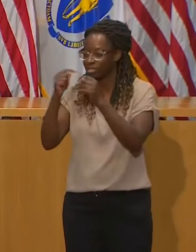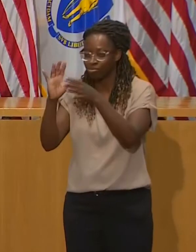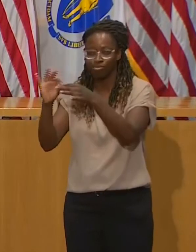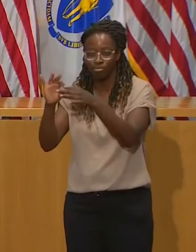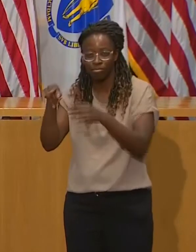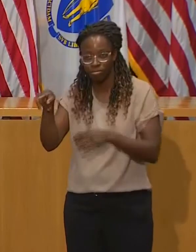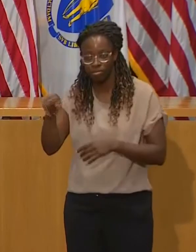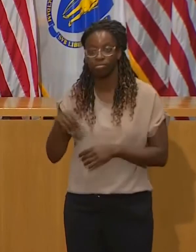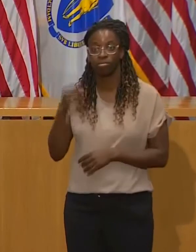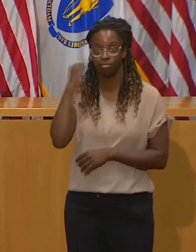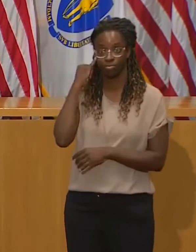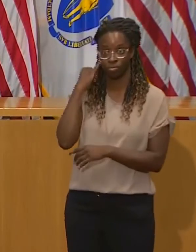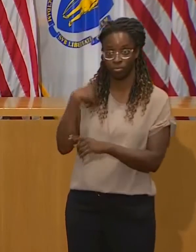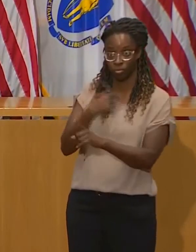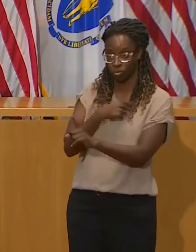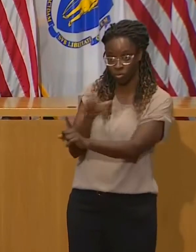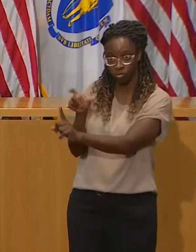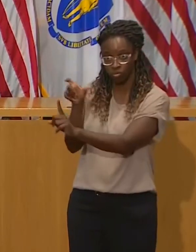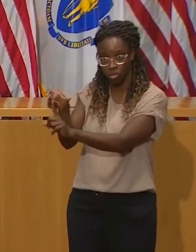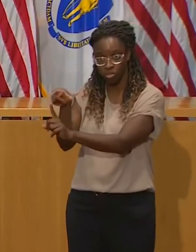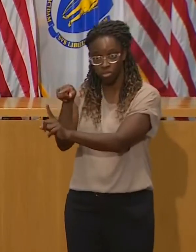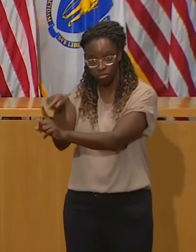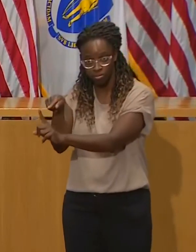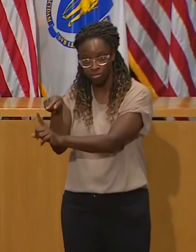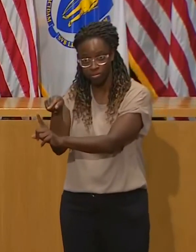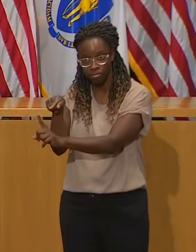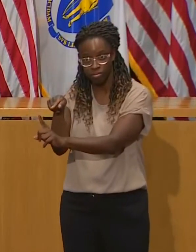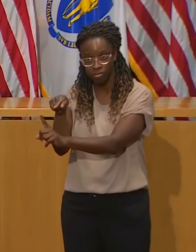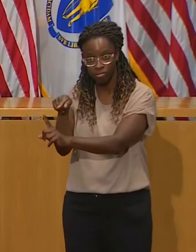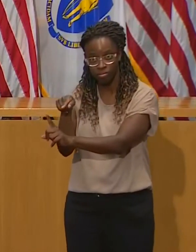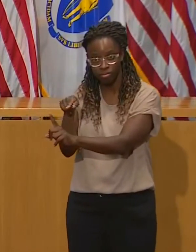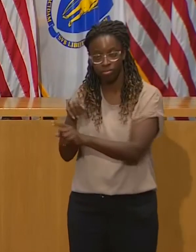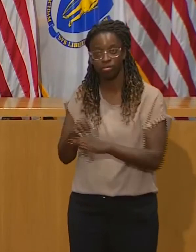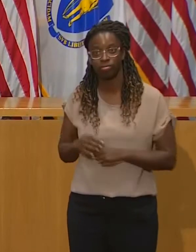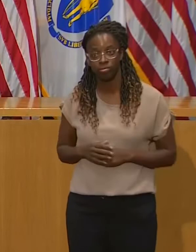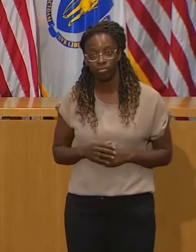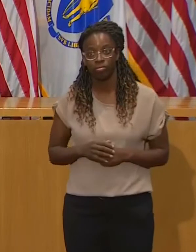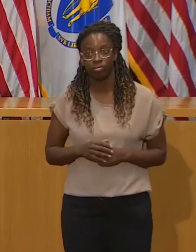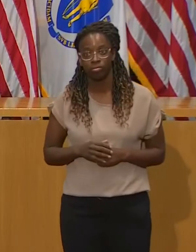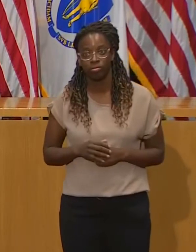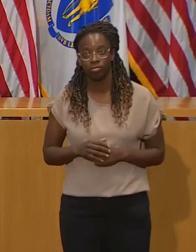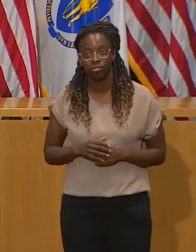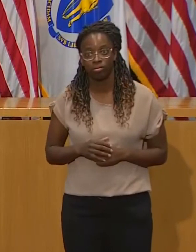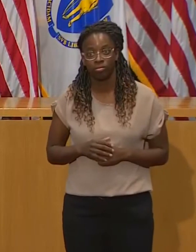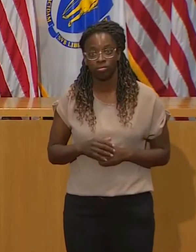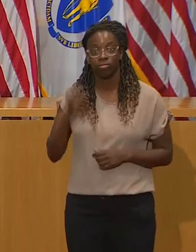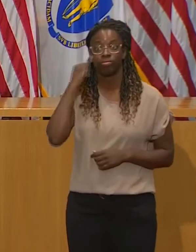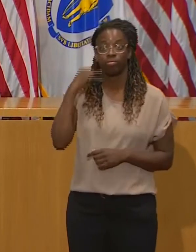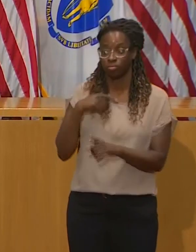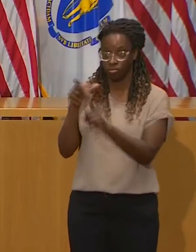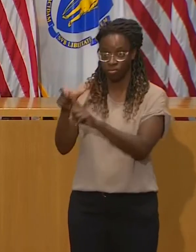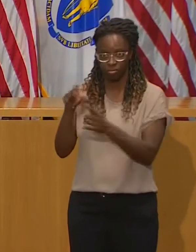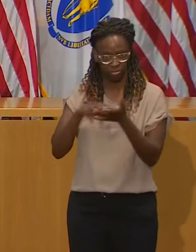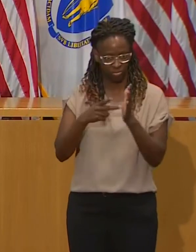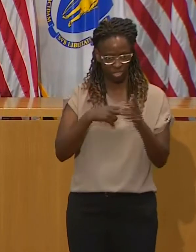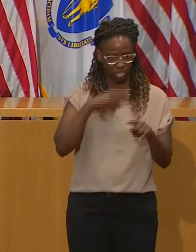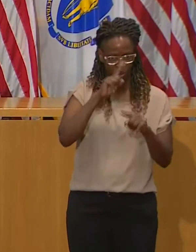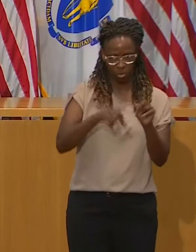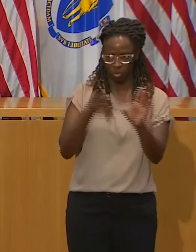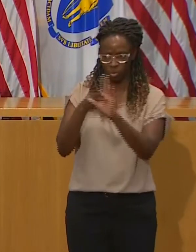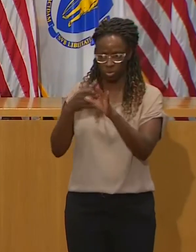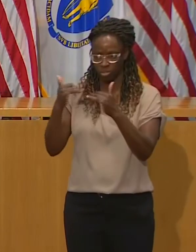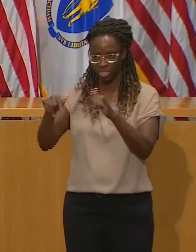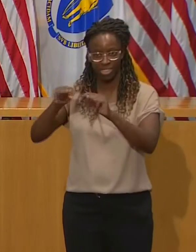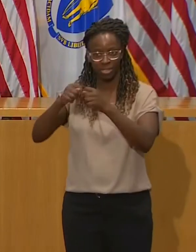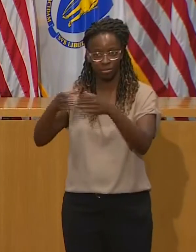on someone else's team and that's obviously not quarantine. So, in the strength and guidance that will come out, we're going to be very clear about sharing